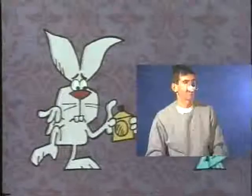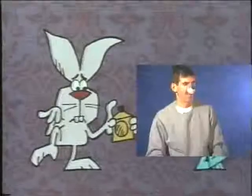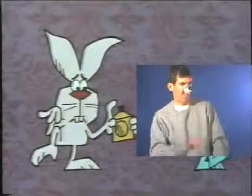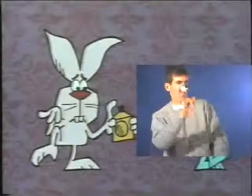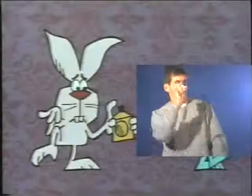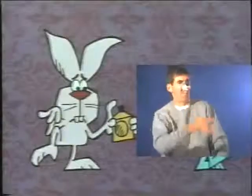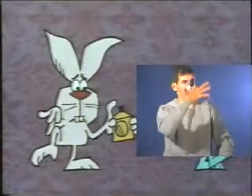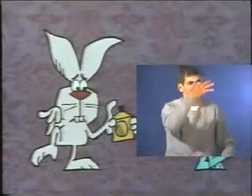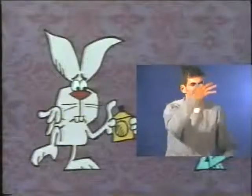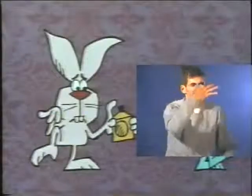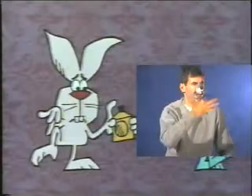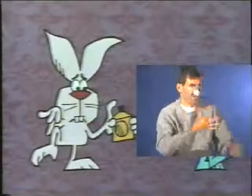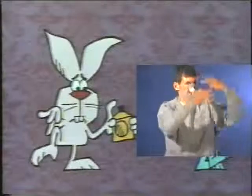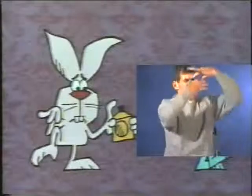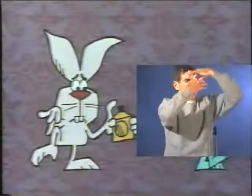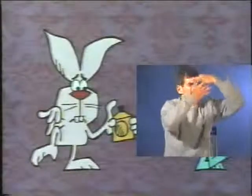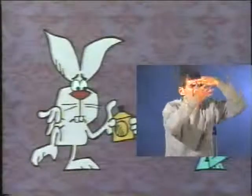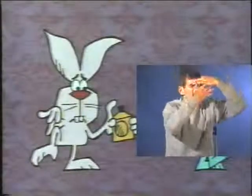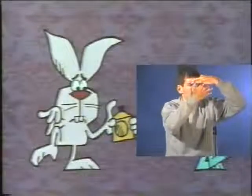It stinks. Stinks. Stinks.